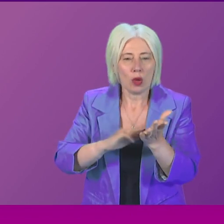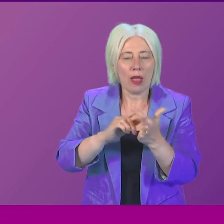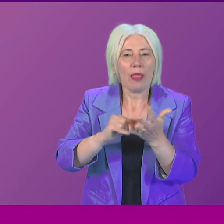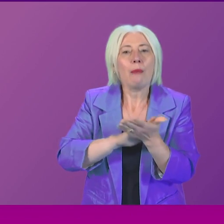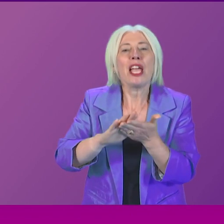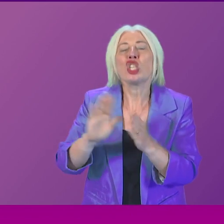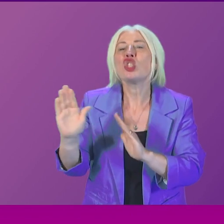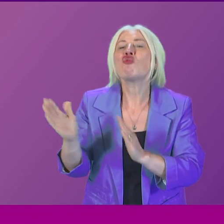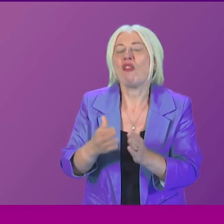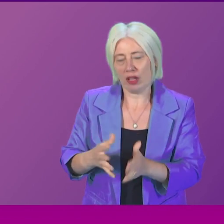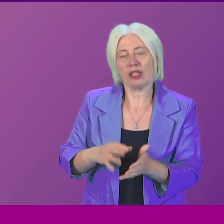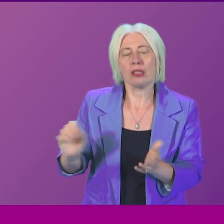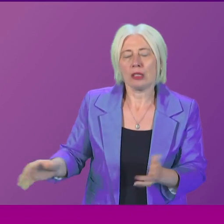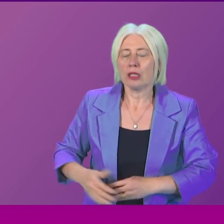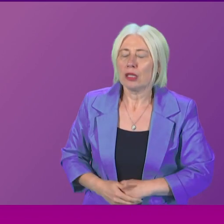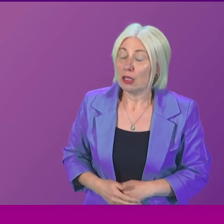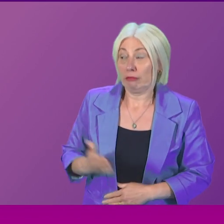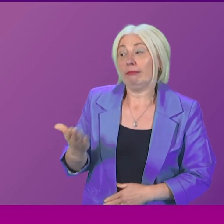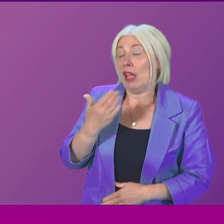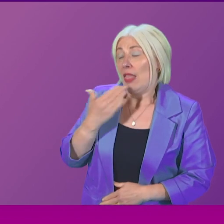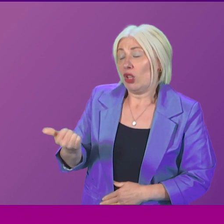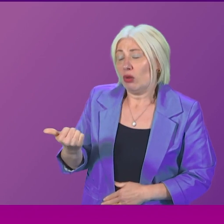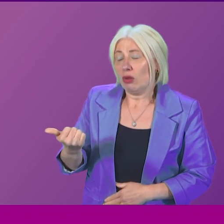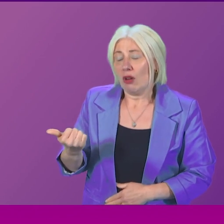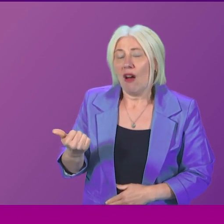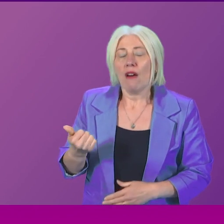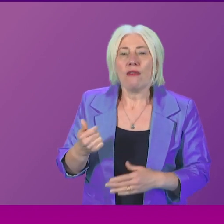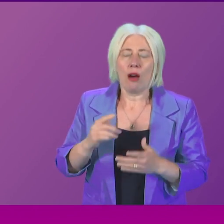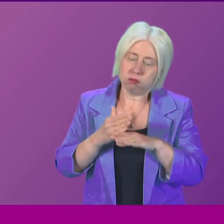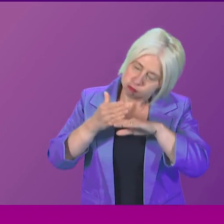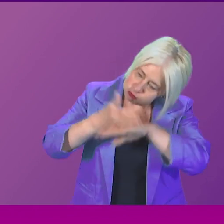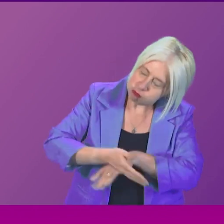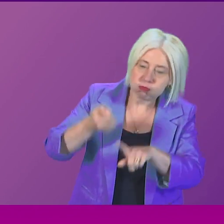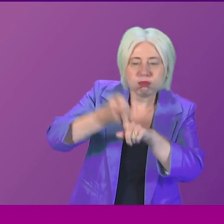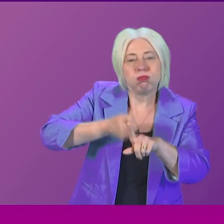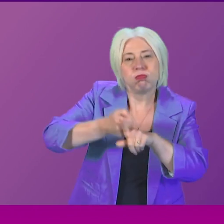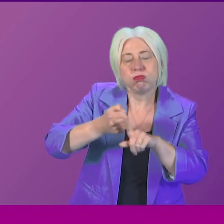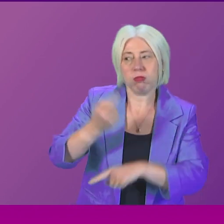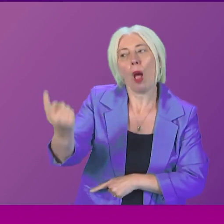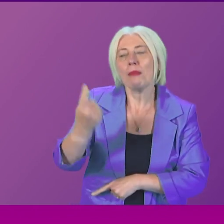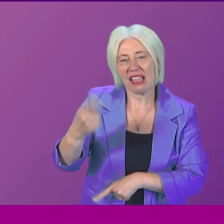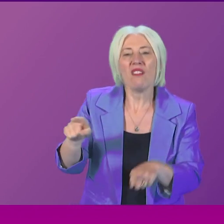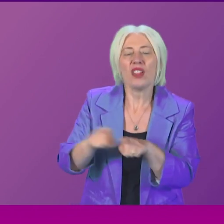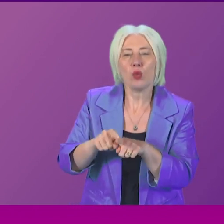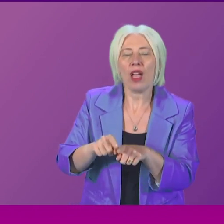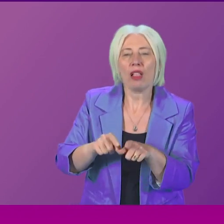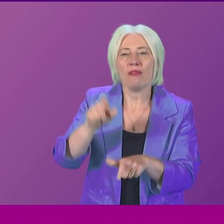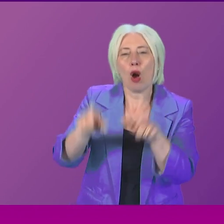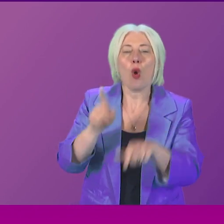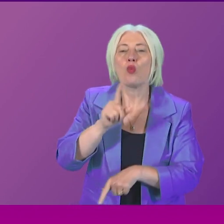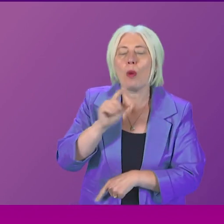First Minister. I want thank Stuart Macmillan and again recognise the tireless advocacy that he has done on behalf of constituents